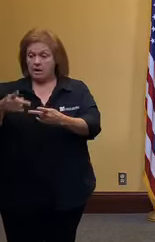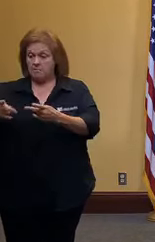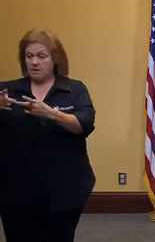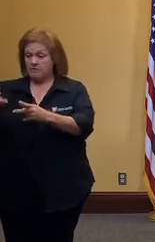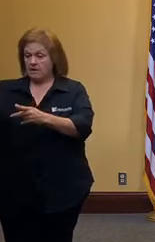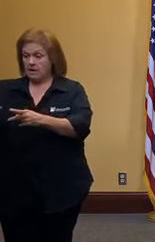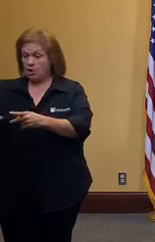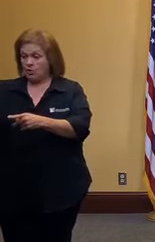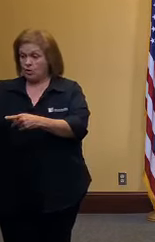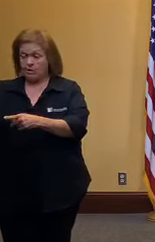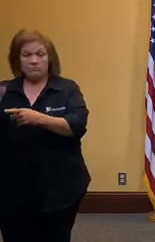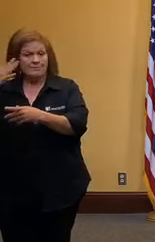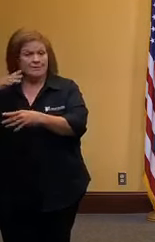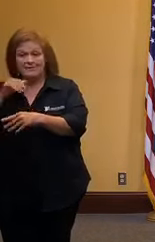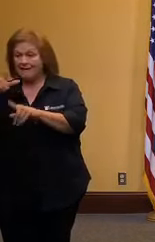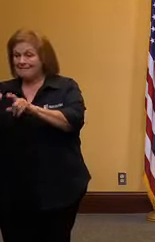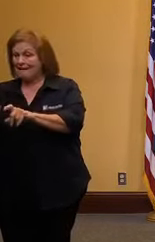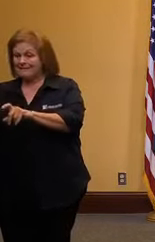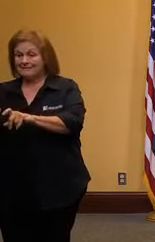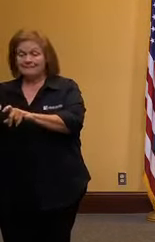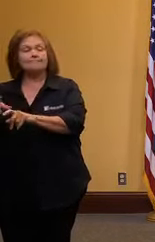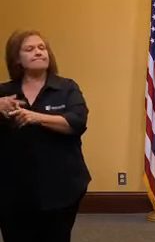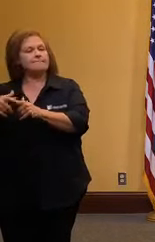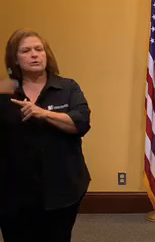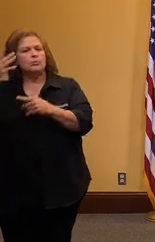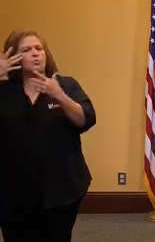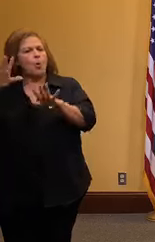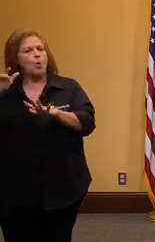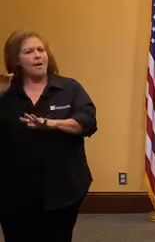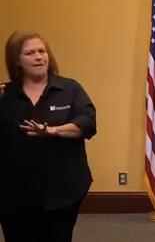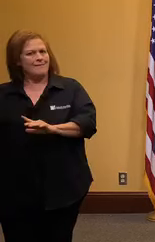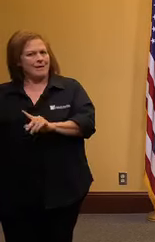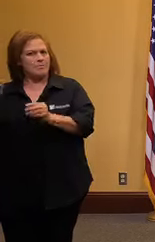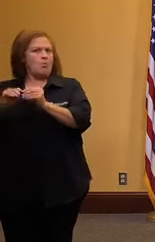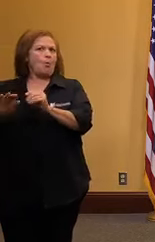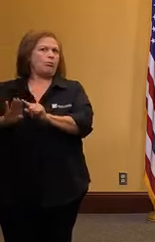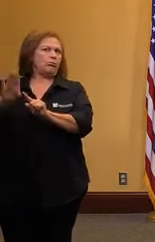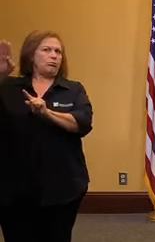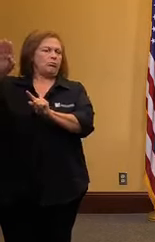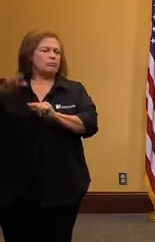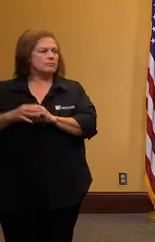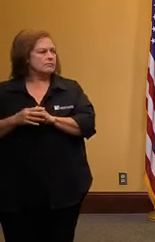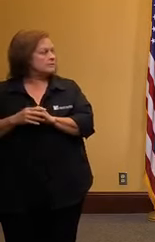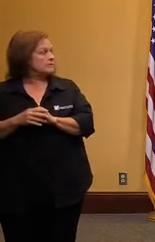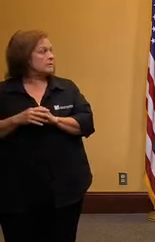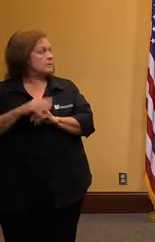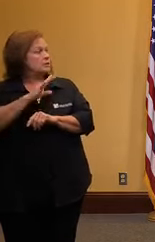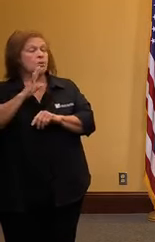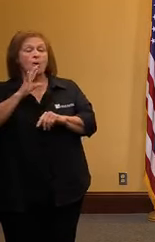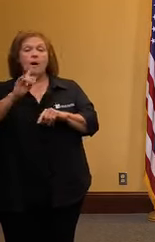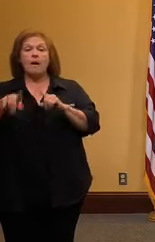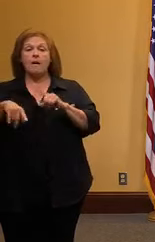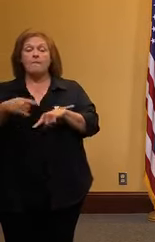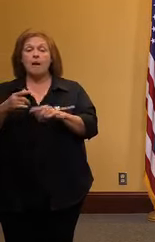never know your spike next slide milestone three that you've heard a lot about is contact tracing